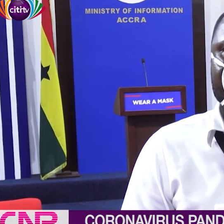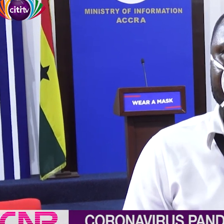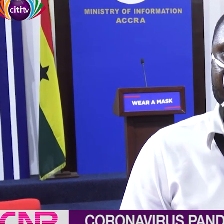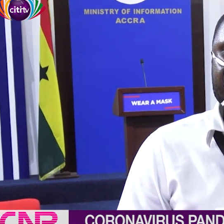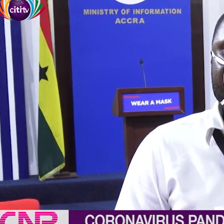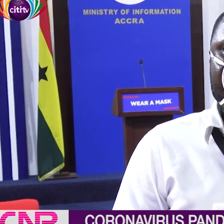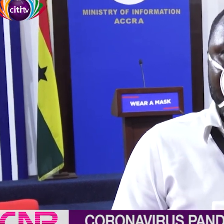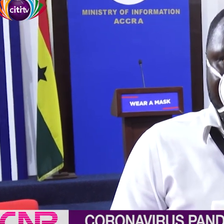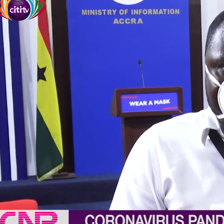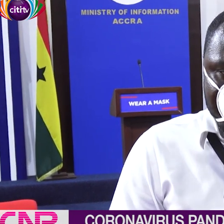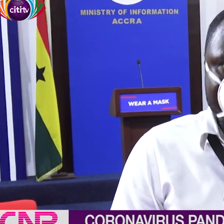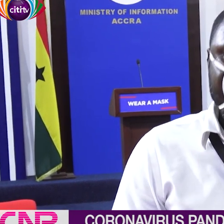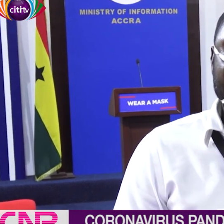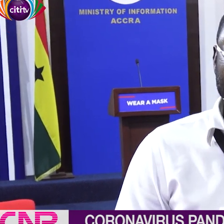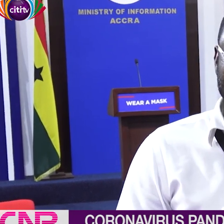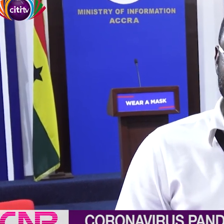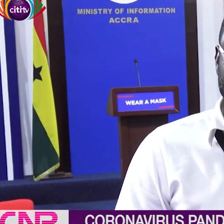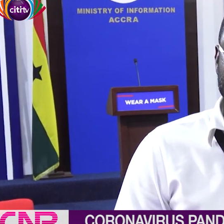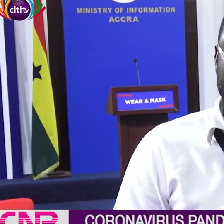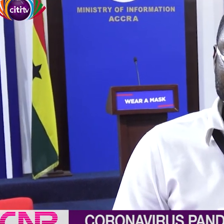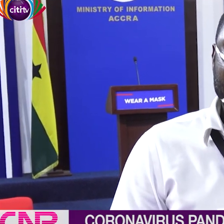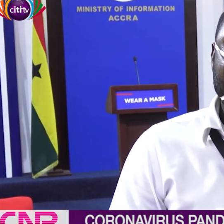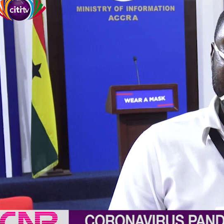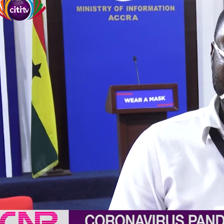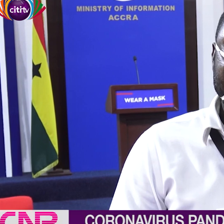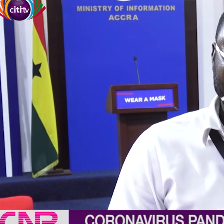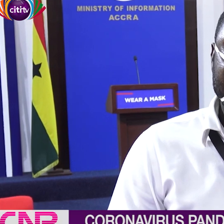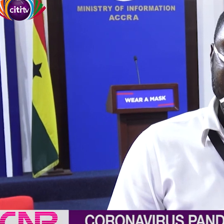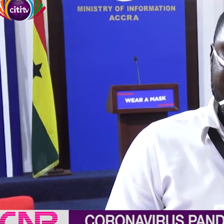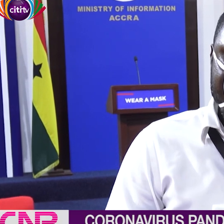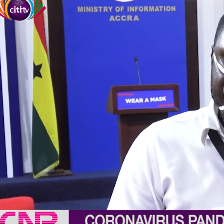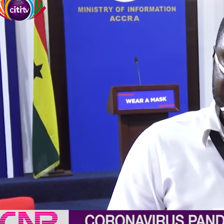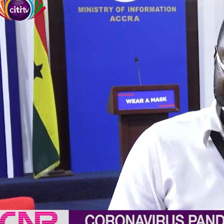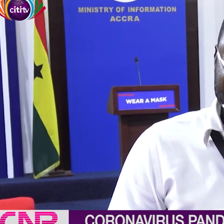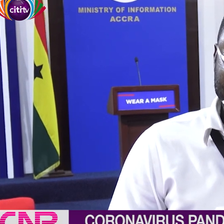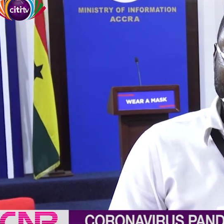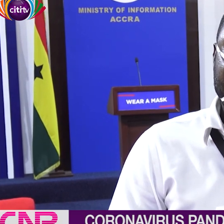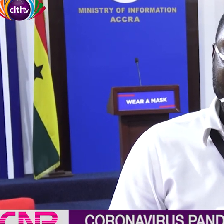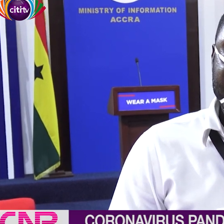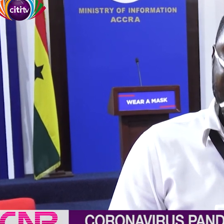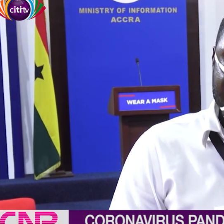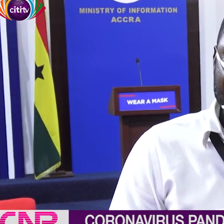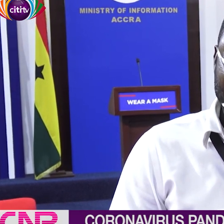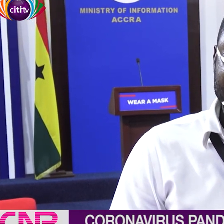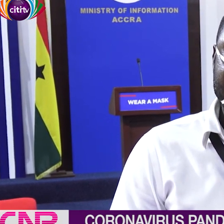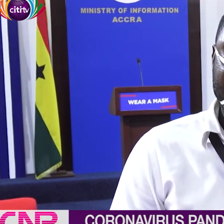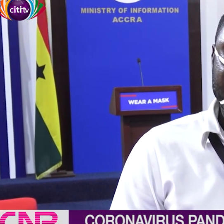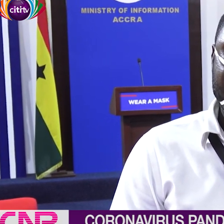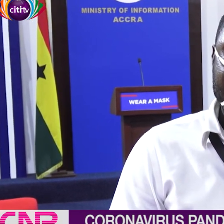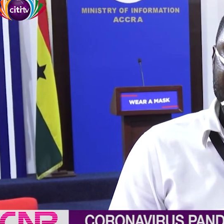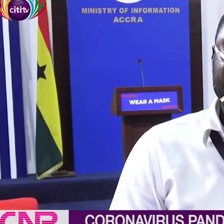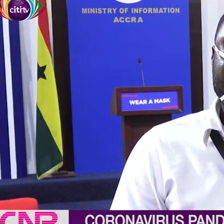to come up with precautionary measures post-COVID-19. This is to get everyone